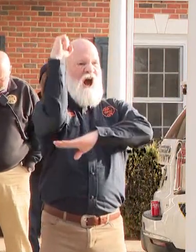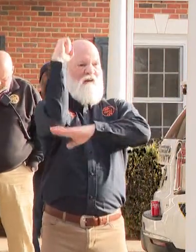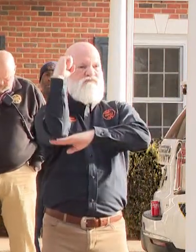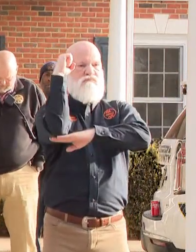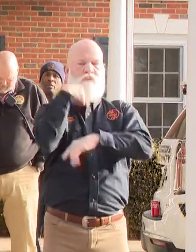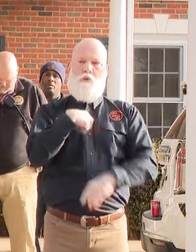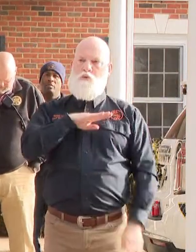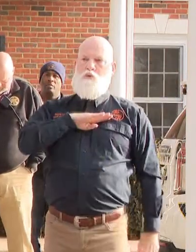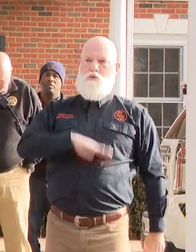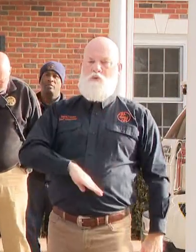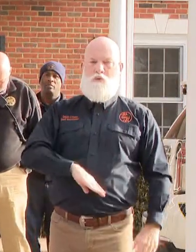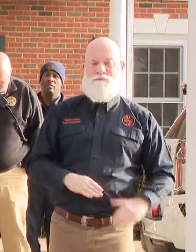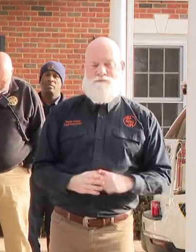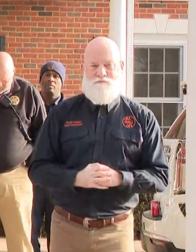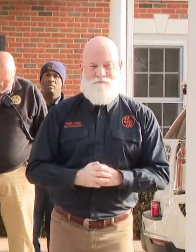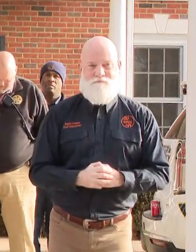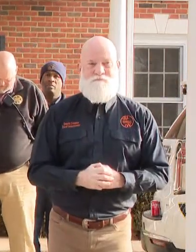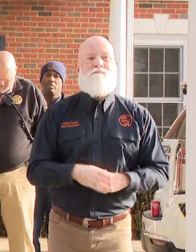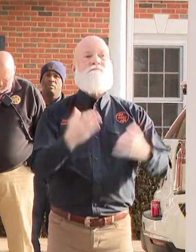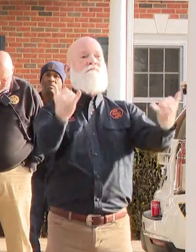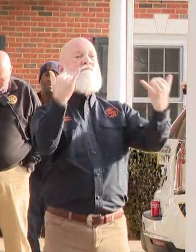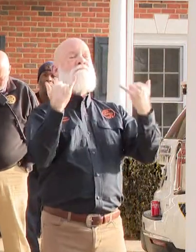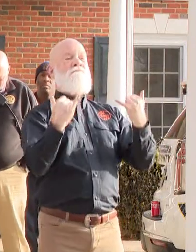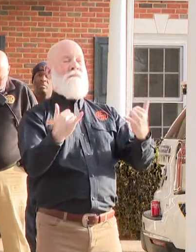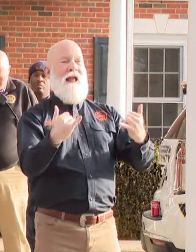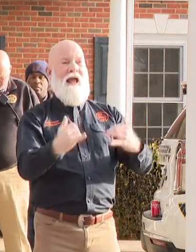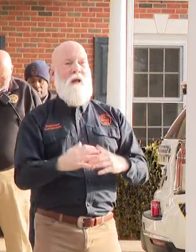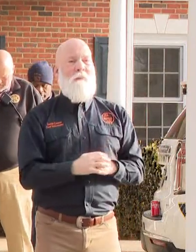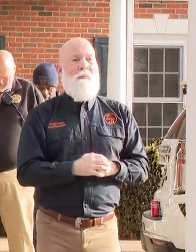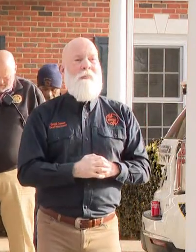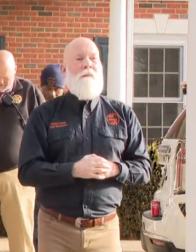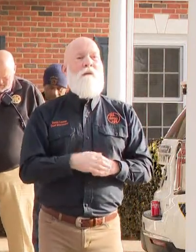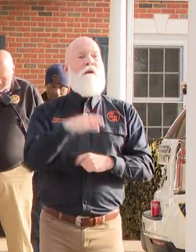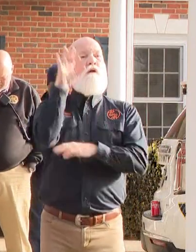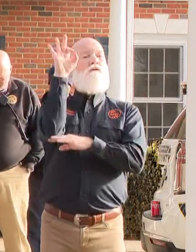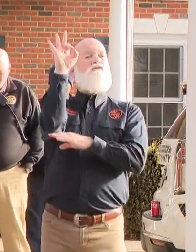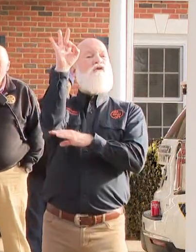Today being Martin Luther King Jr., Dr. Martin Luther